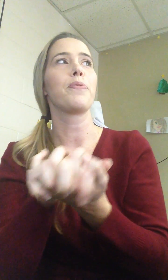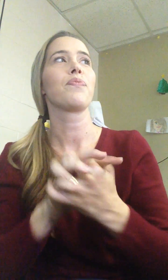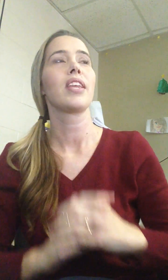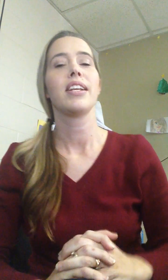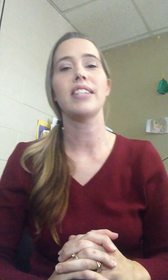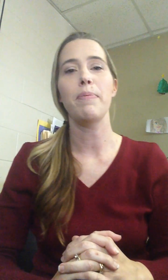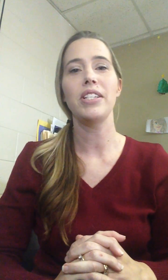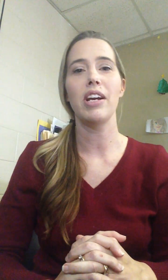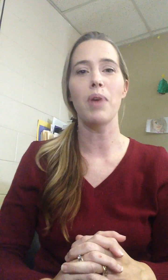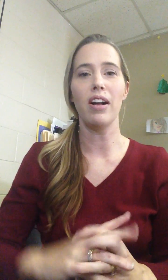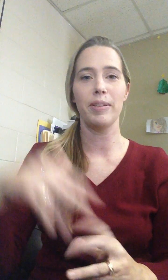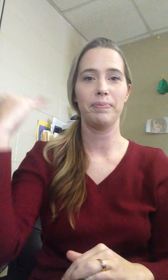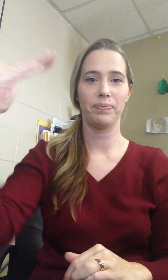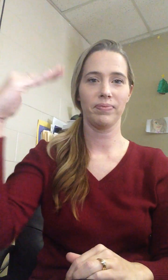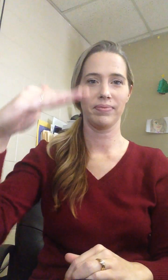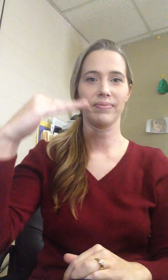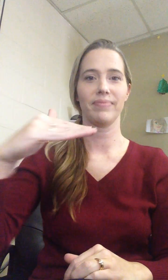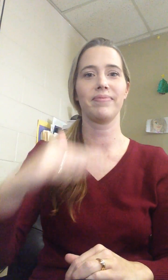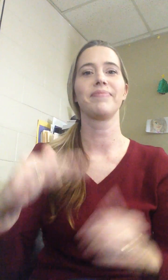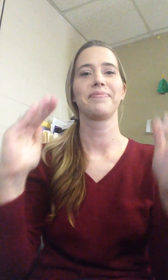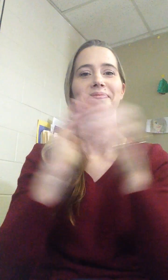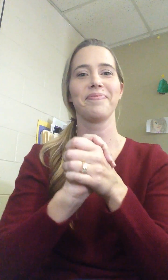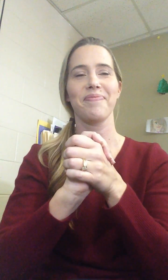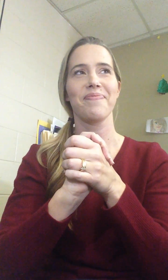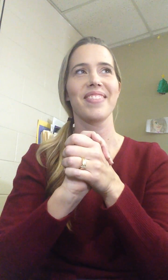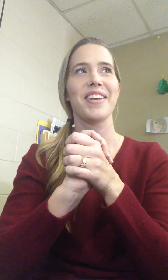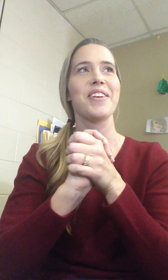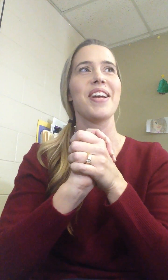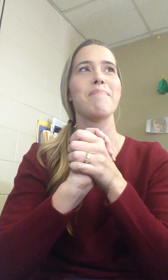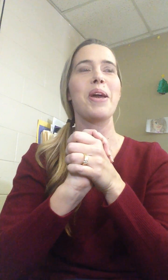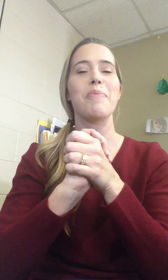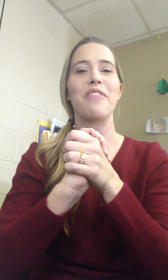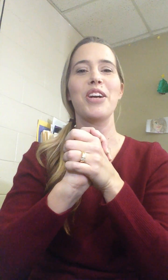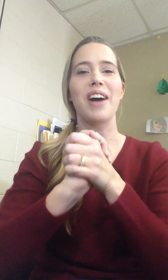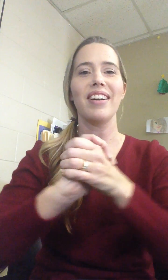sedimentary rock metamorphic rock